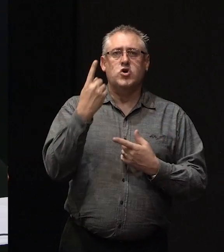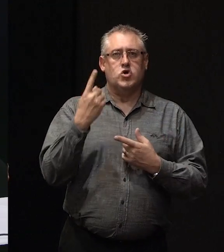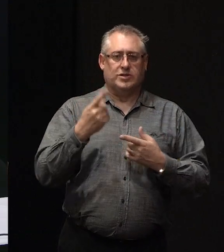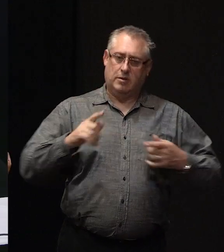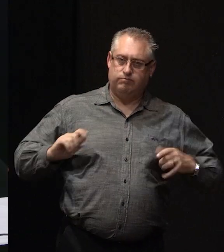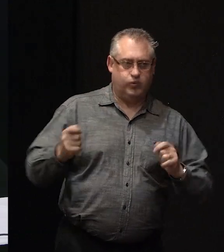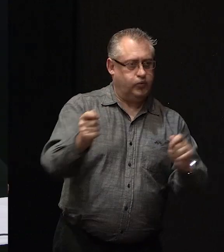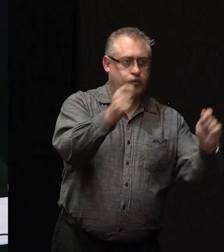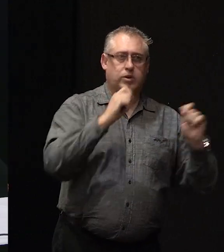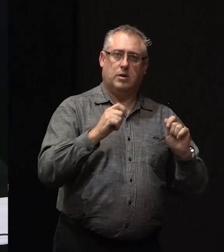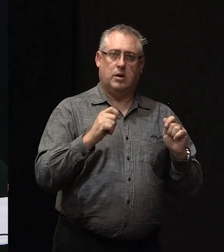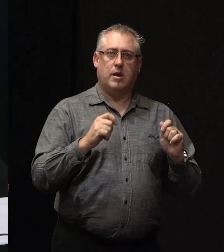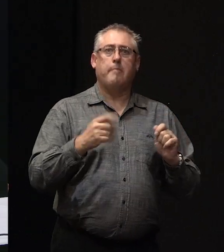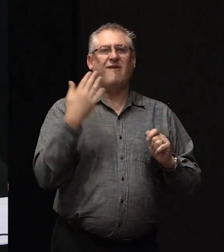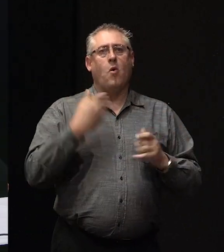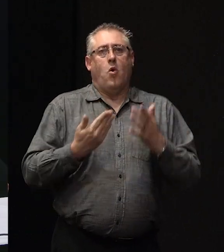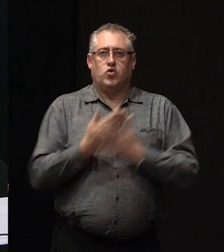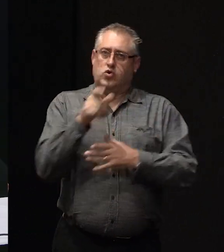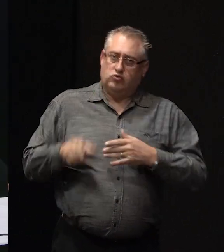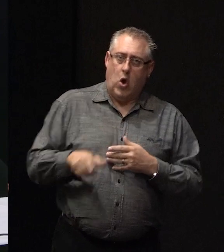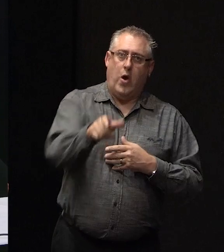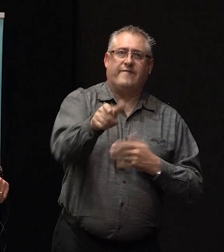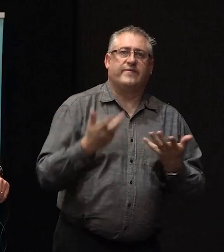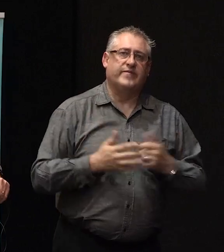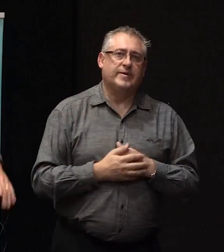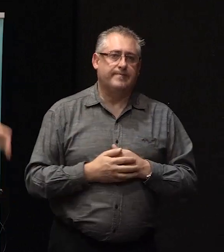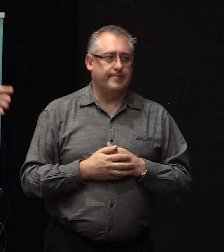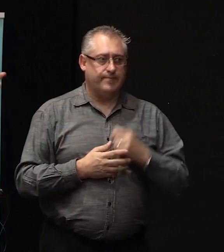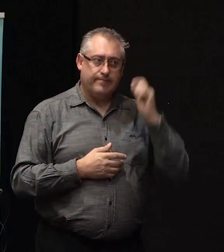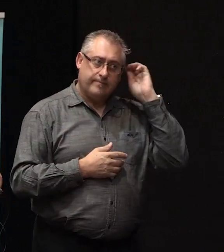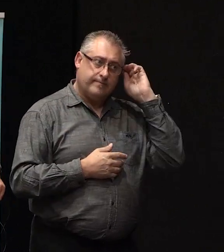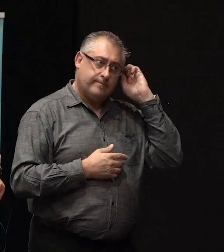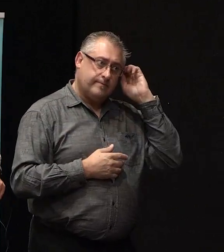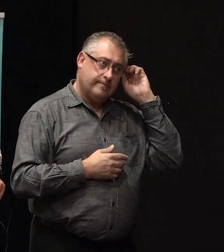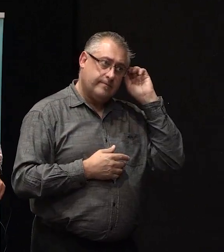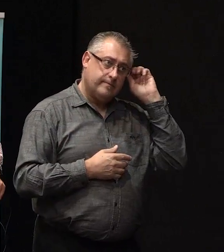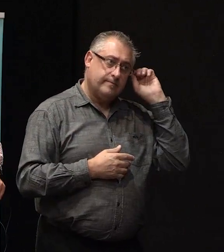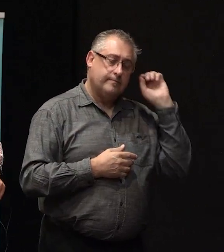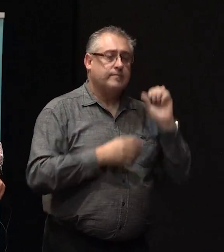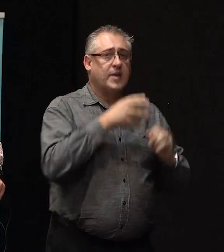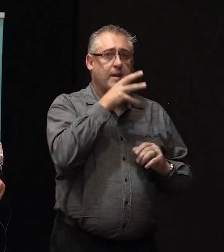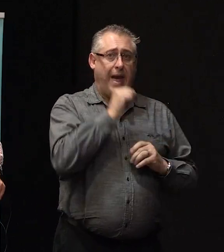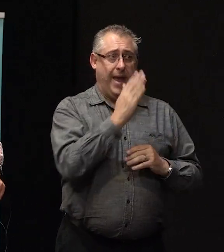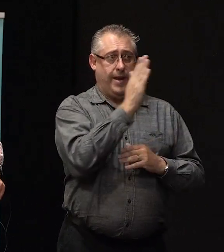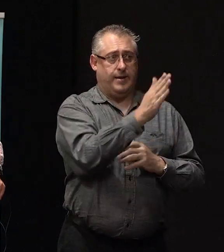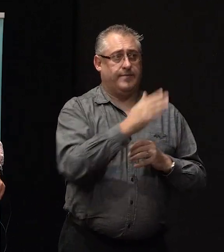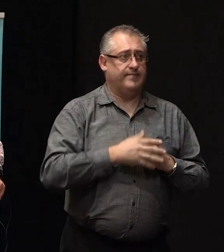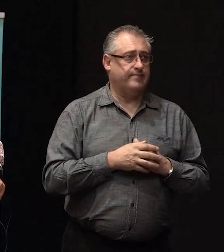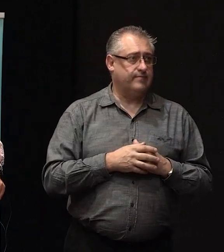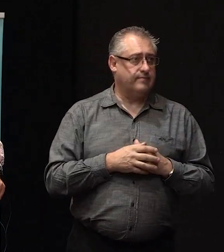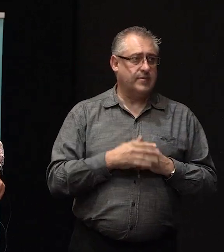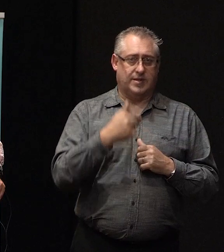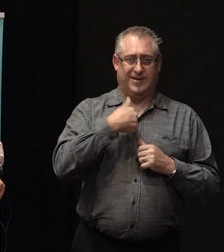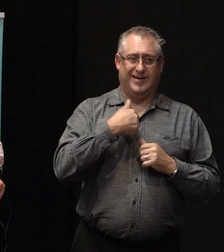been done before your nice brand new driveway gets put in. The gentleman here. Yes, Roger. We're in